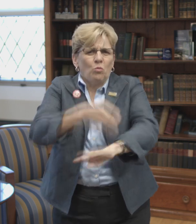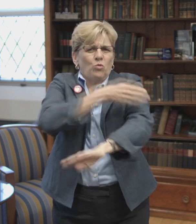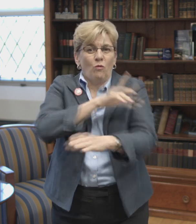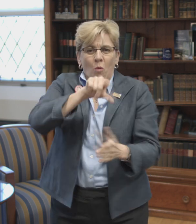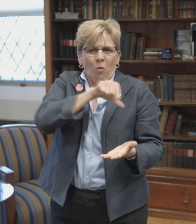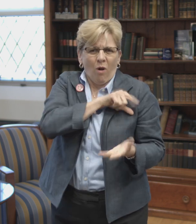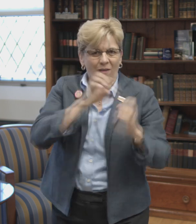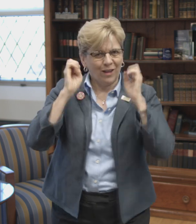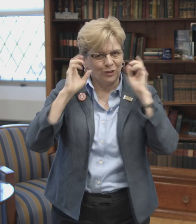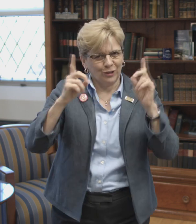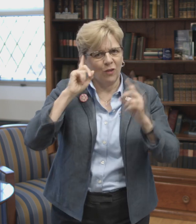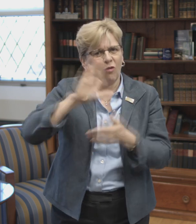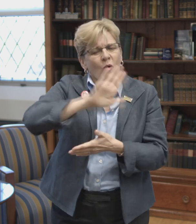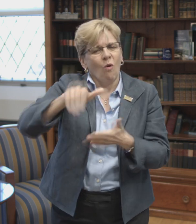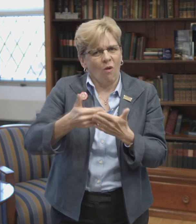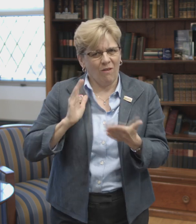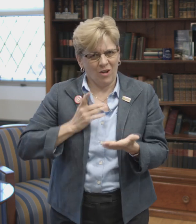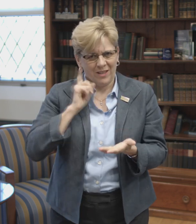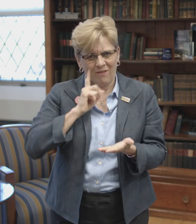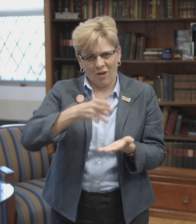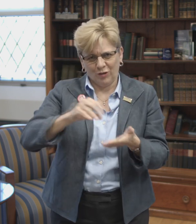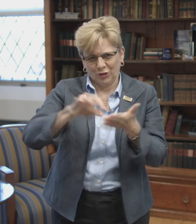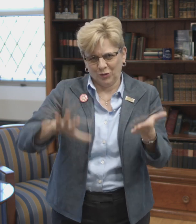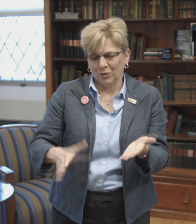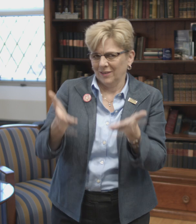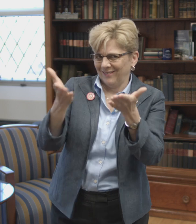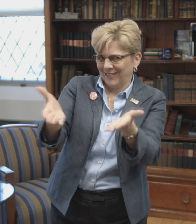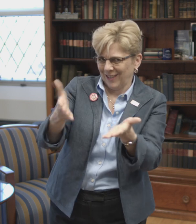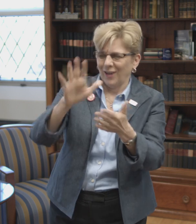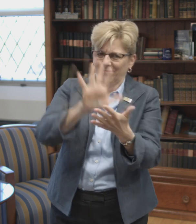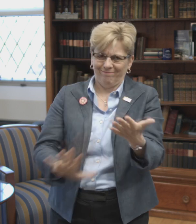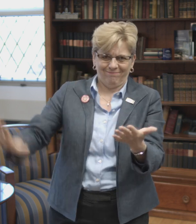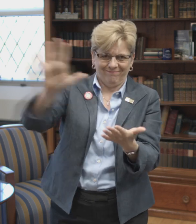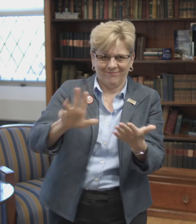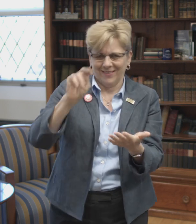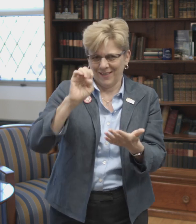education for all of our deaf, hard of hearing students statewide there in Nebraska.